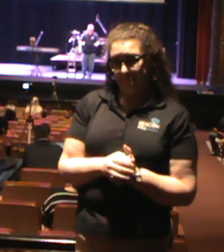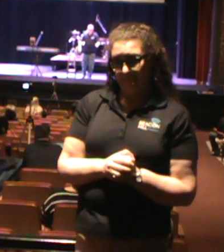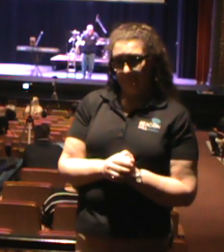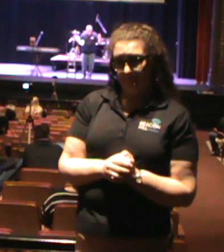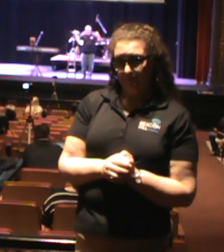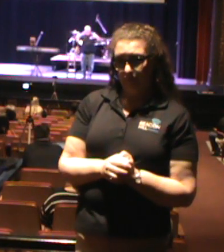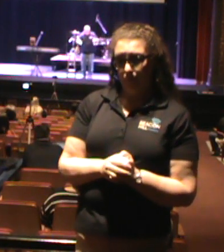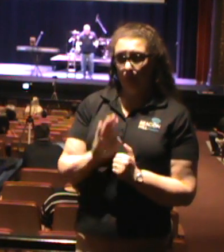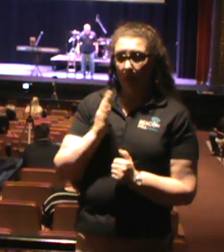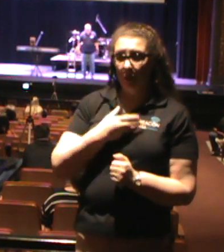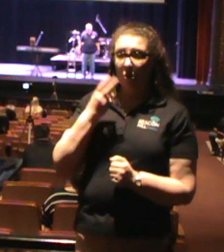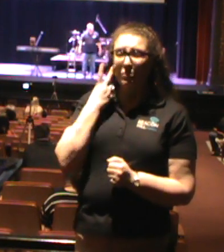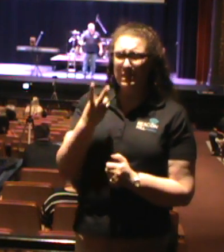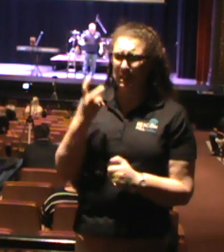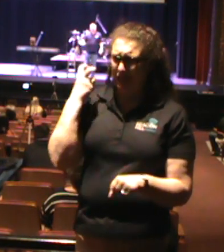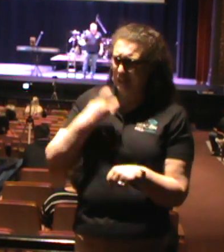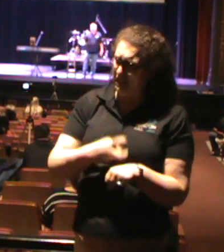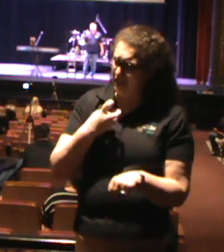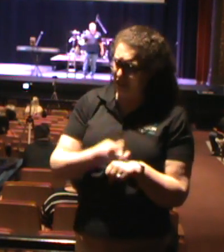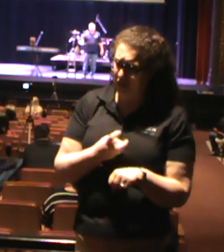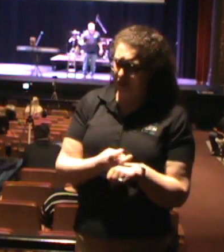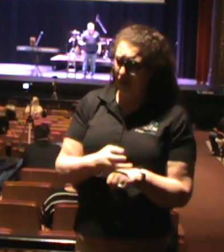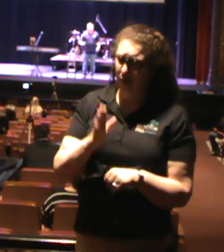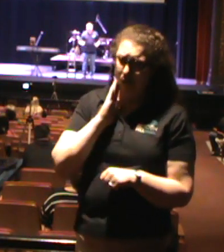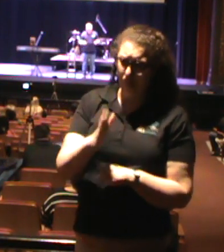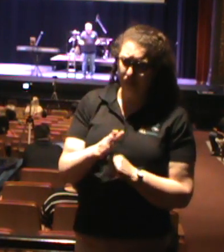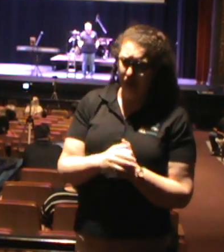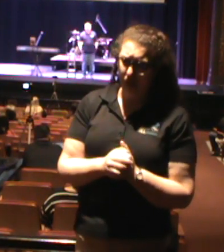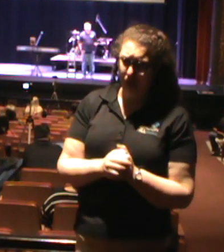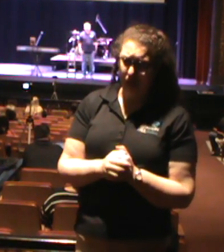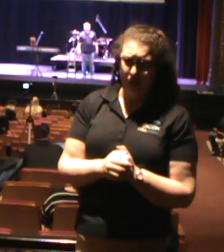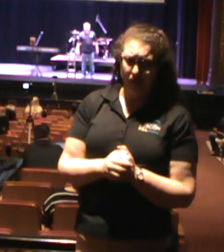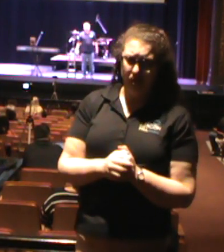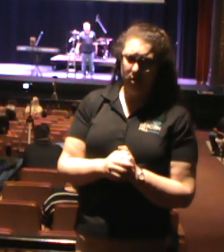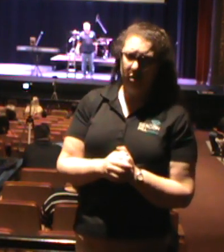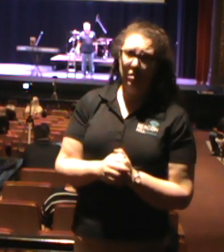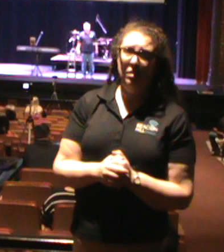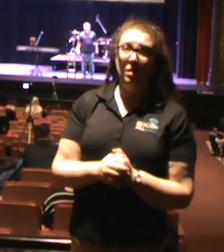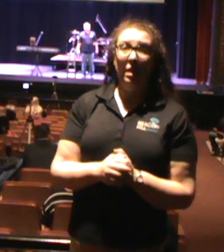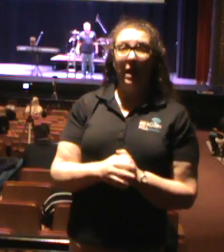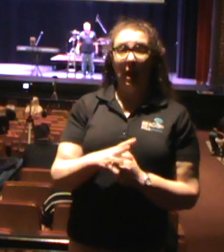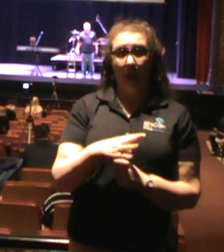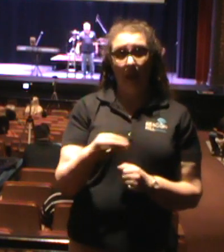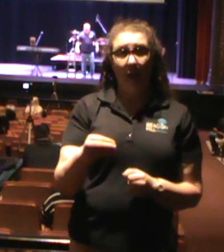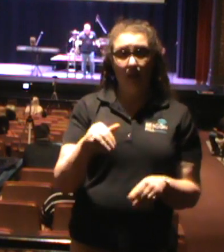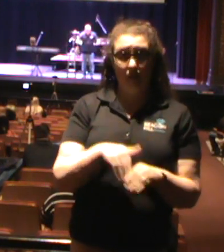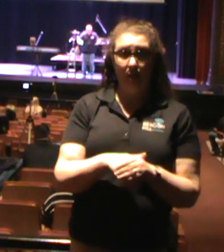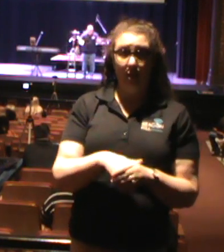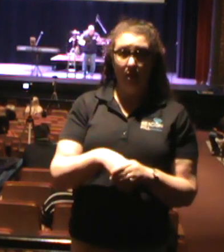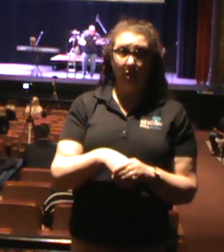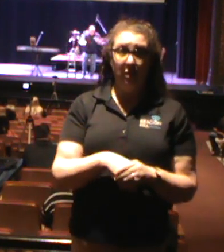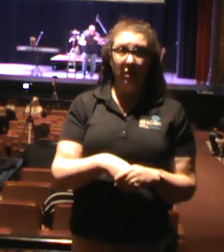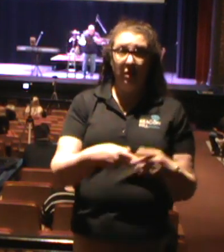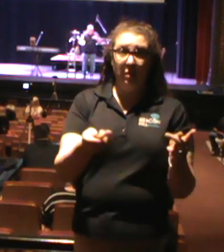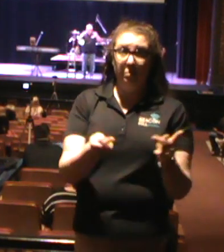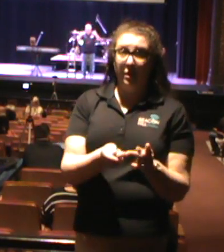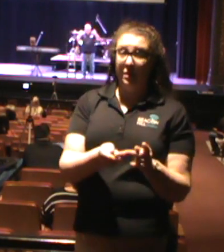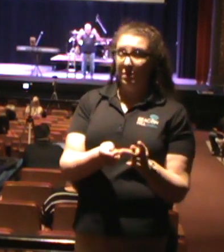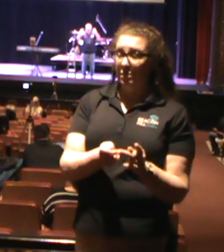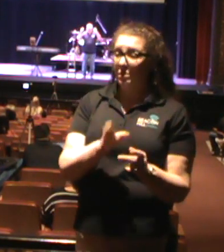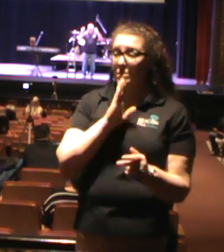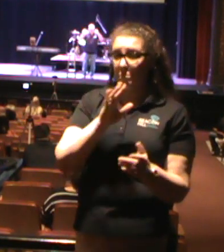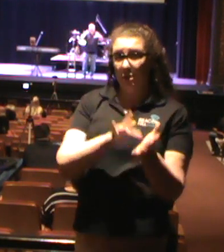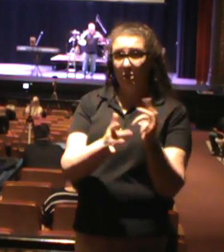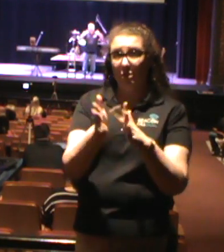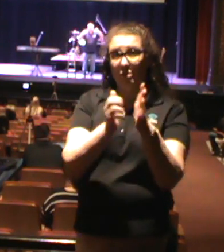We see how difficult it was in some places to be a Christian. Yet some of the toughest places